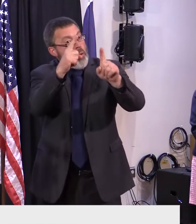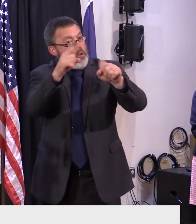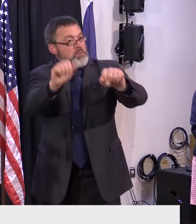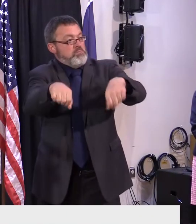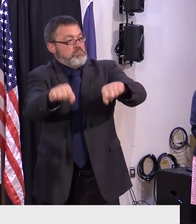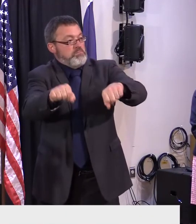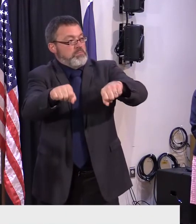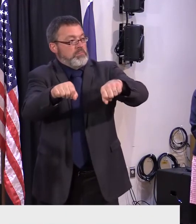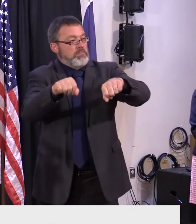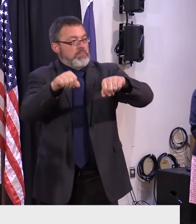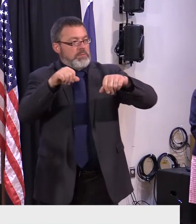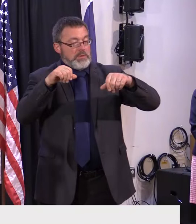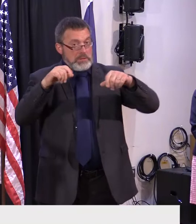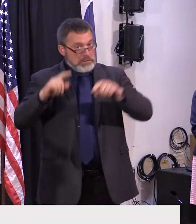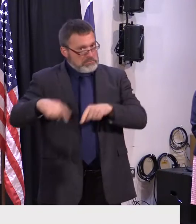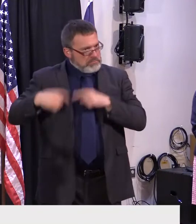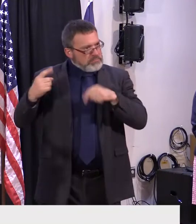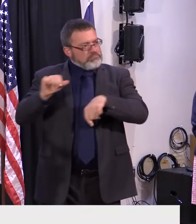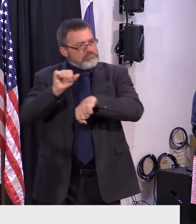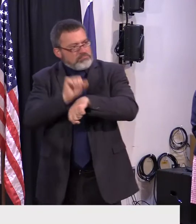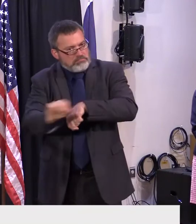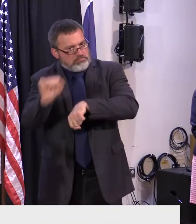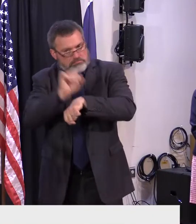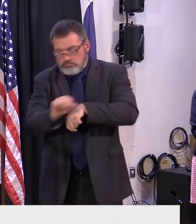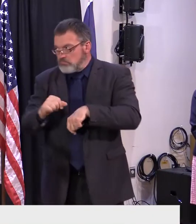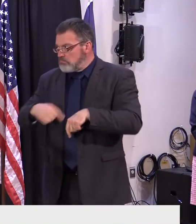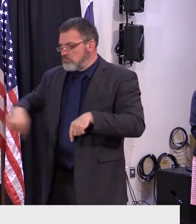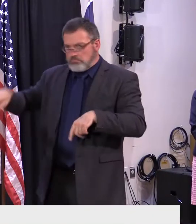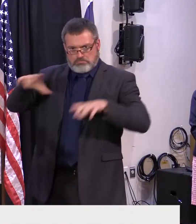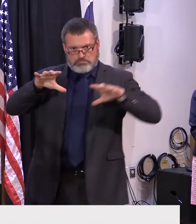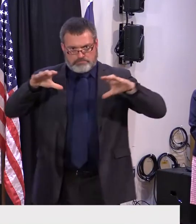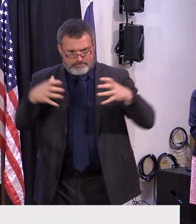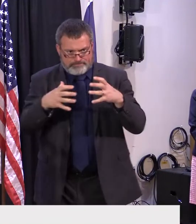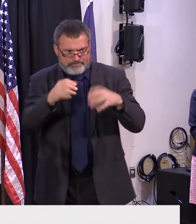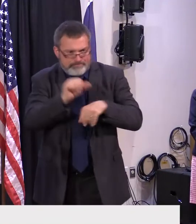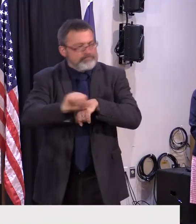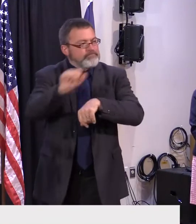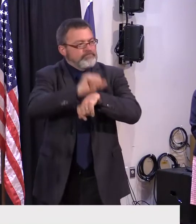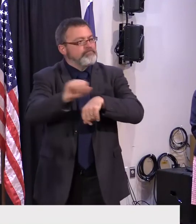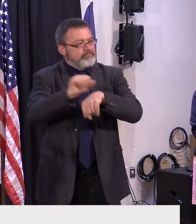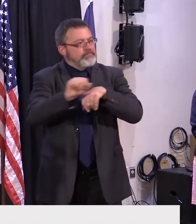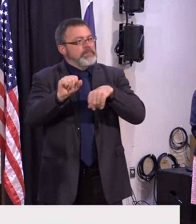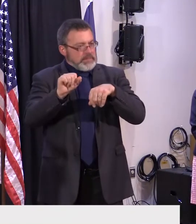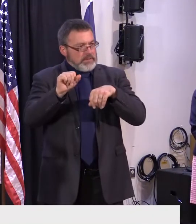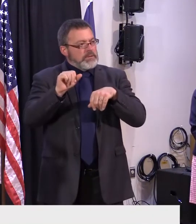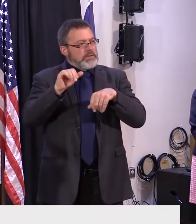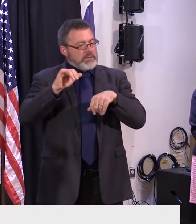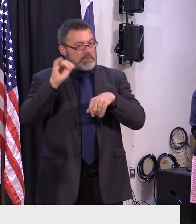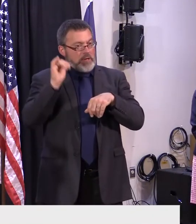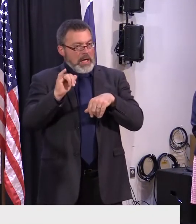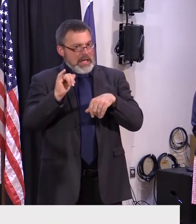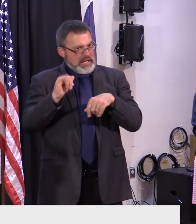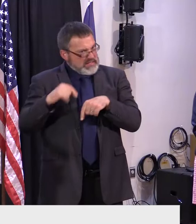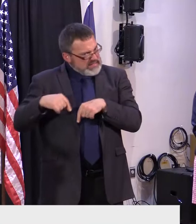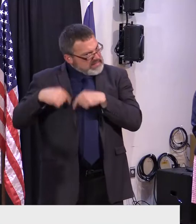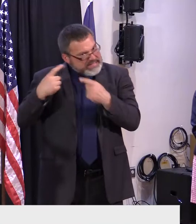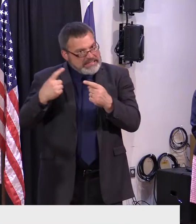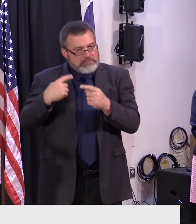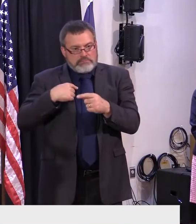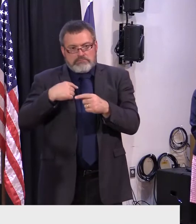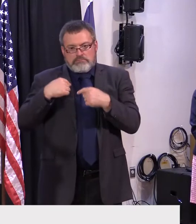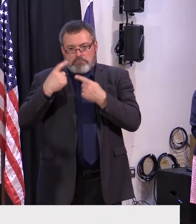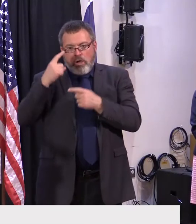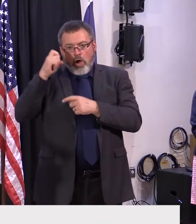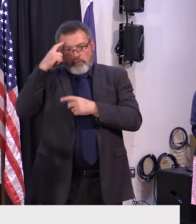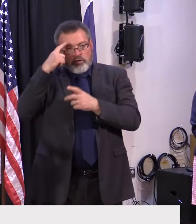we've been working on with that group since I became elected the first time. I think child care is integral